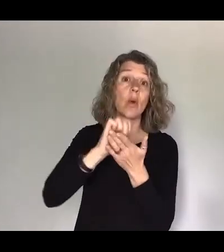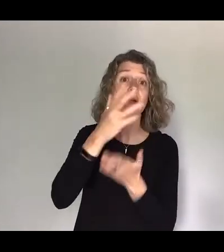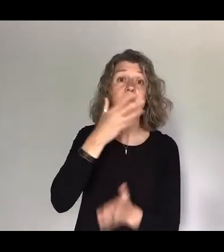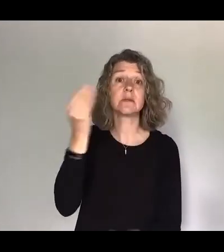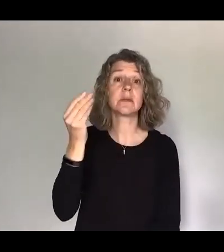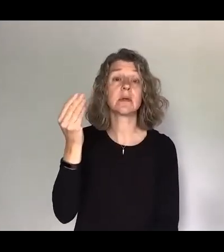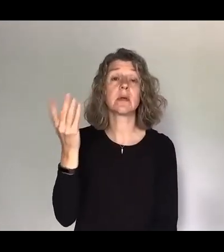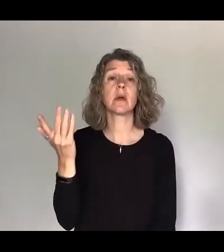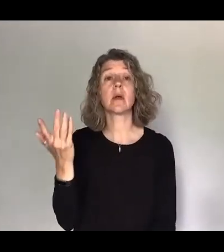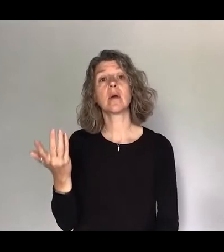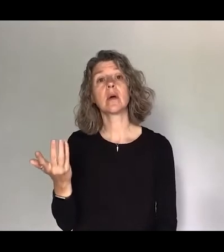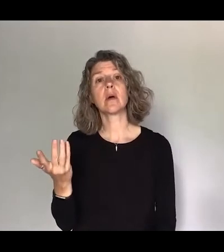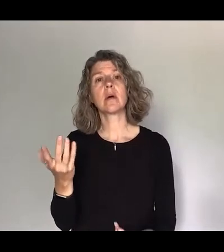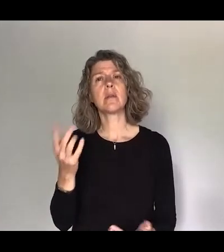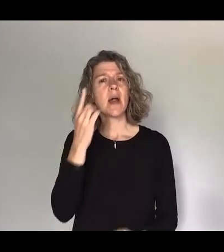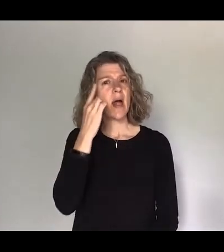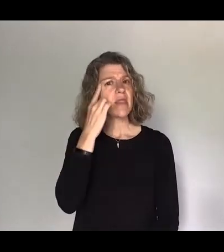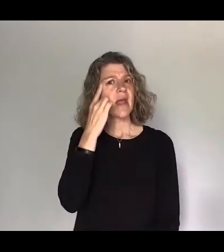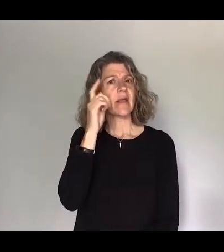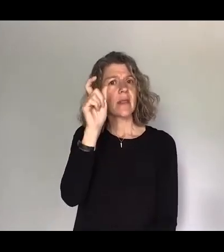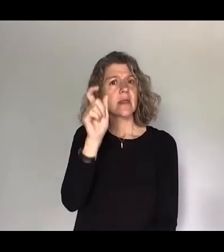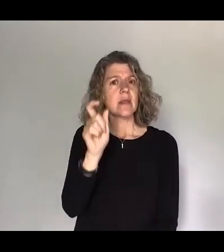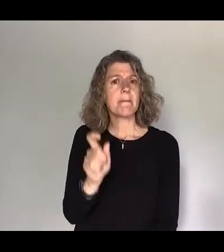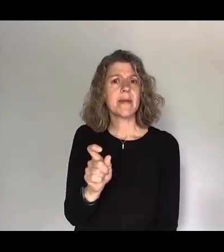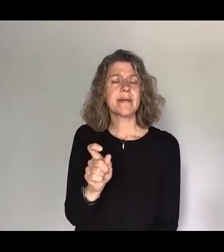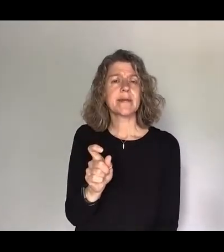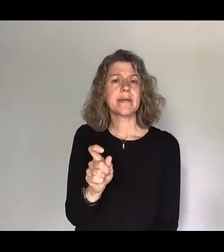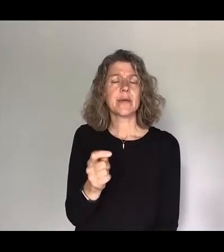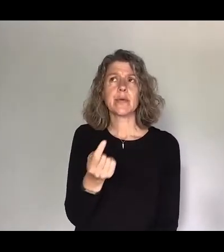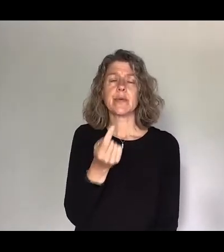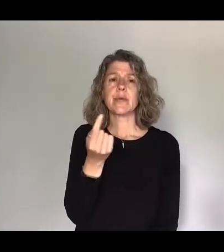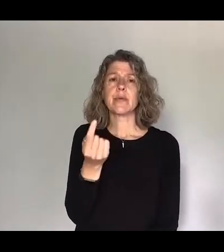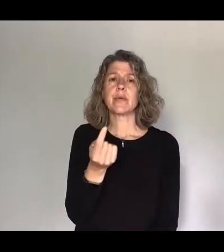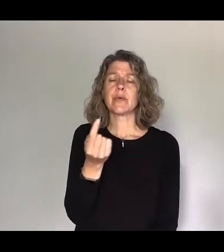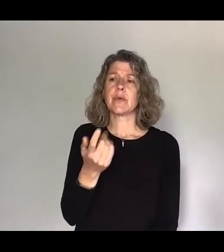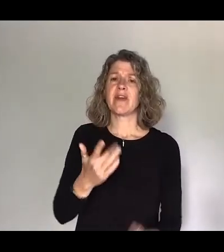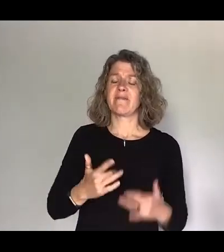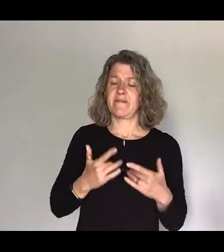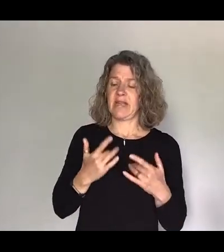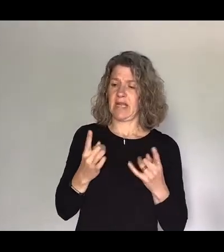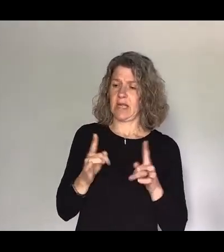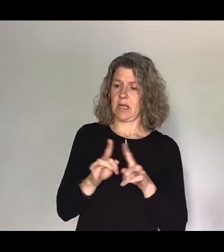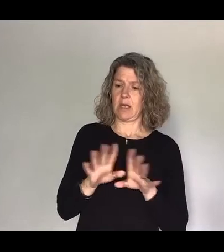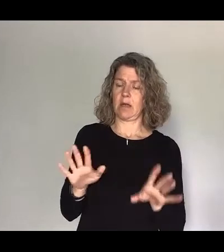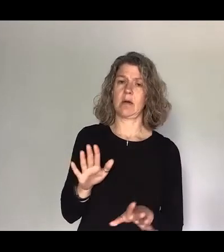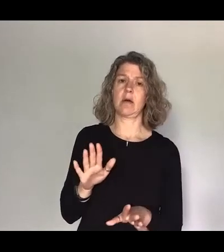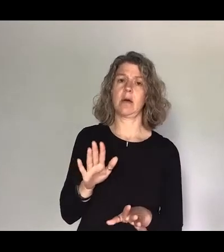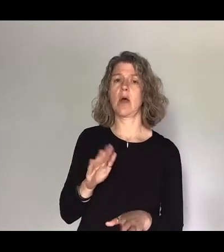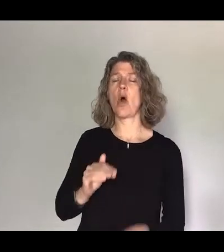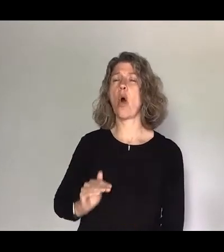but I think there's someone who you feel like you have been going uphill it's just been